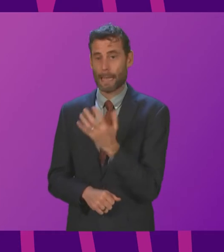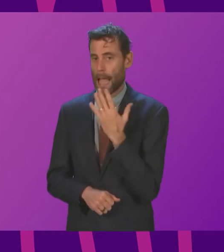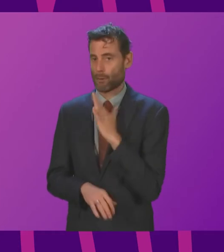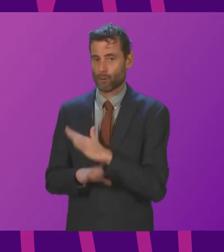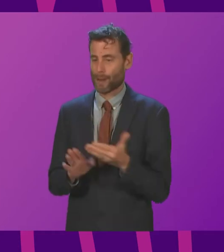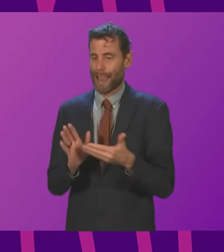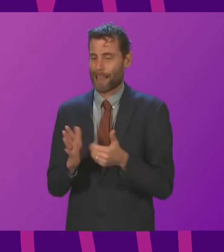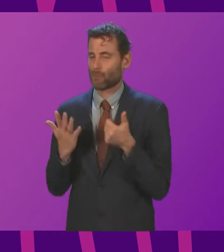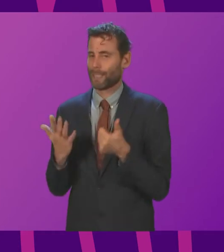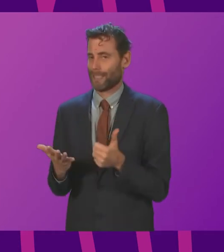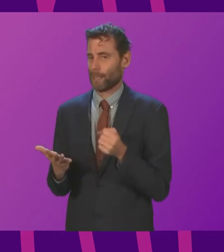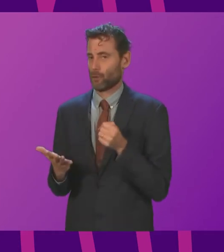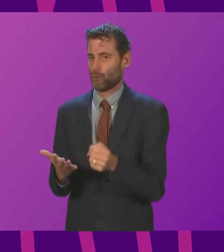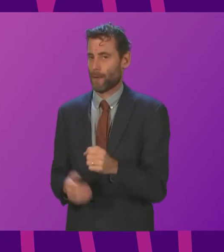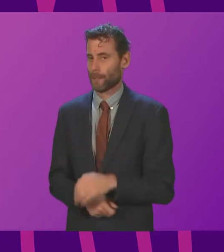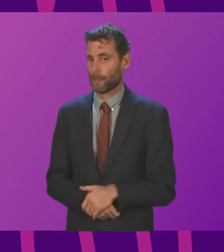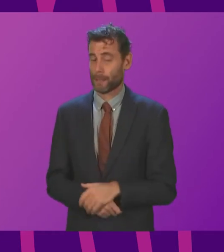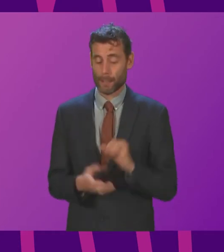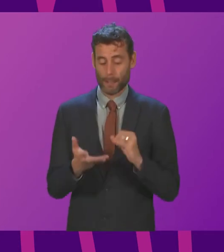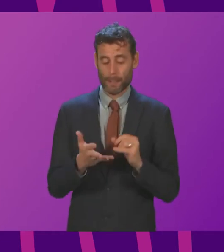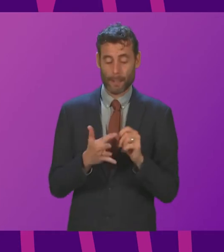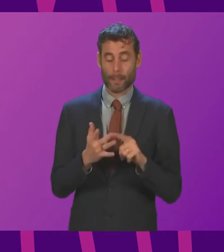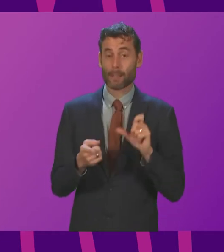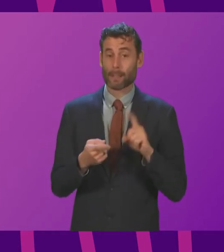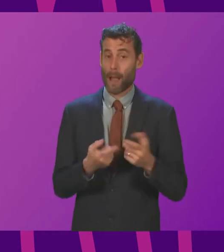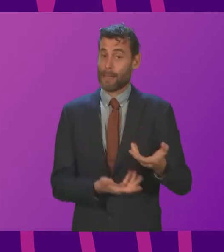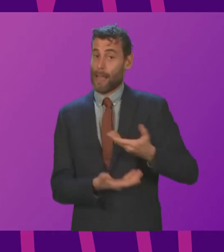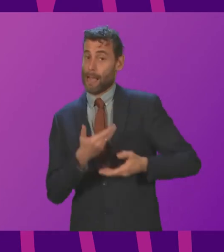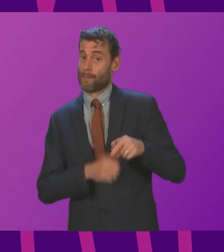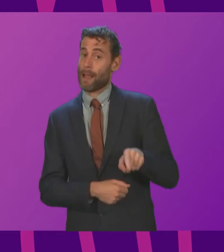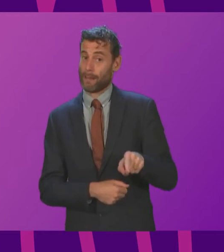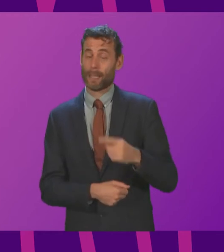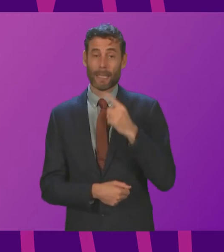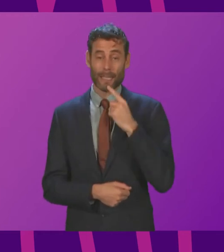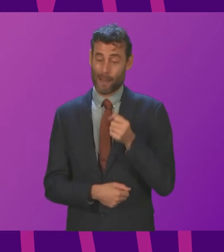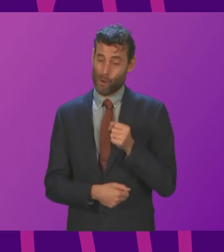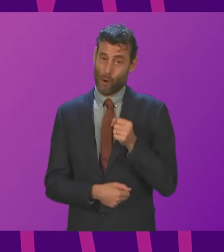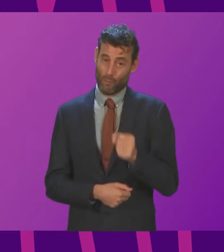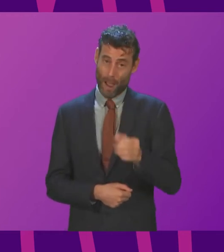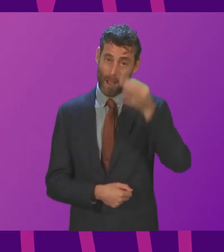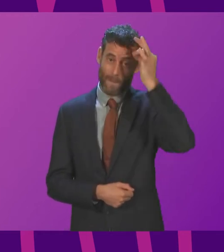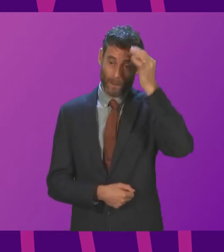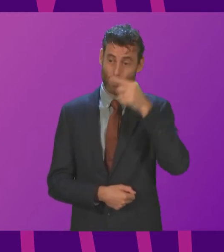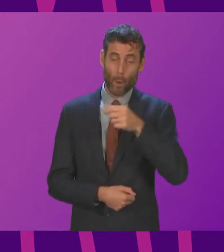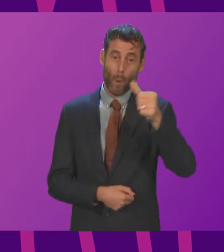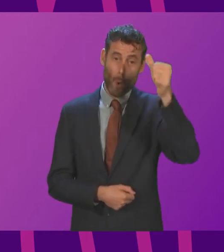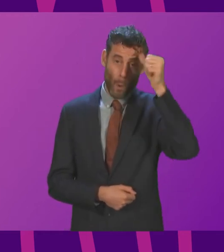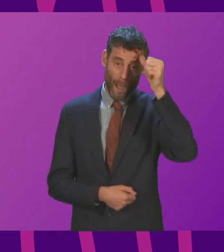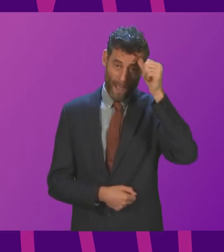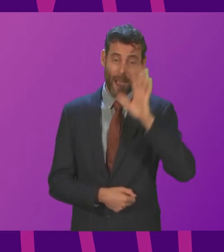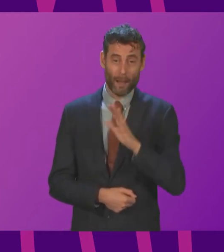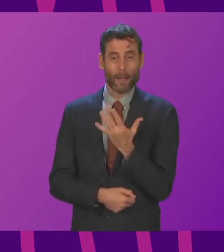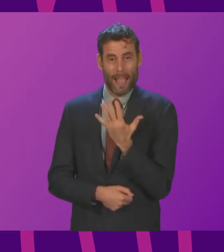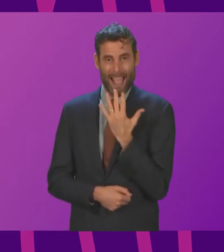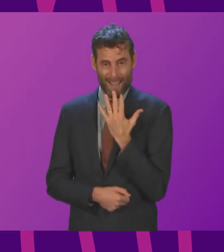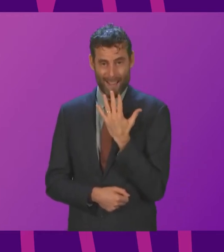In the response Spice stated and I quote to confirm rail officials and the Minister are aware of the error below. The error